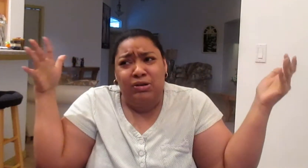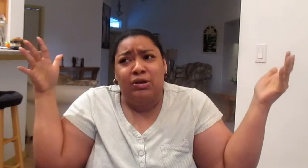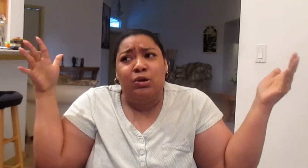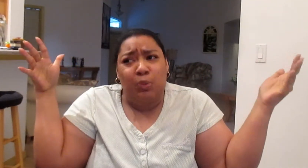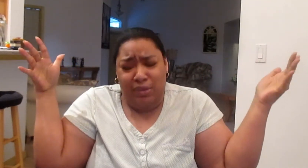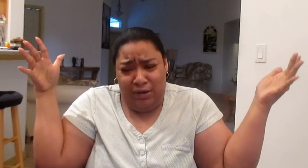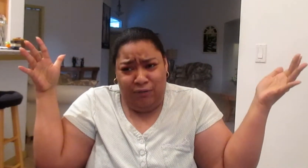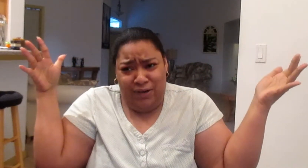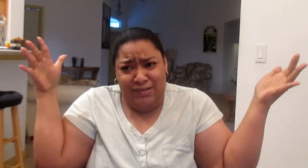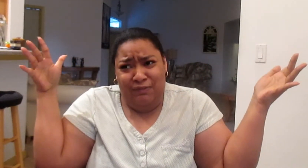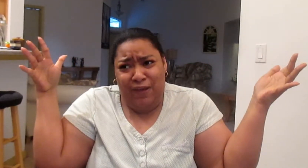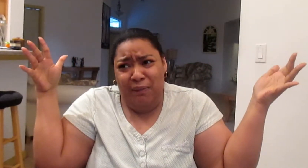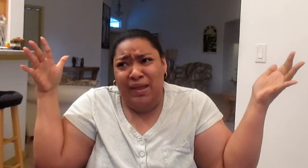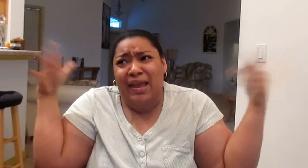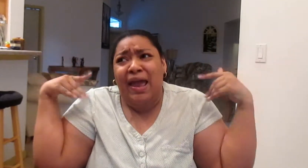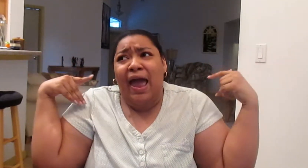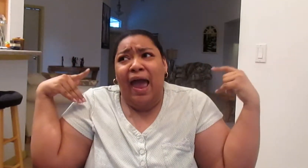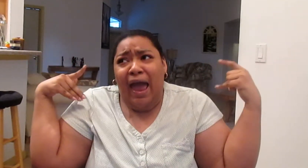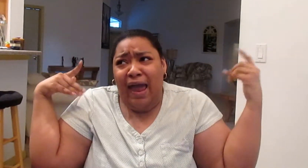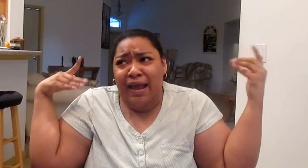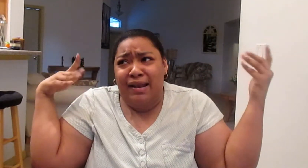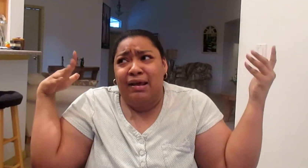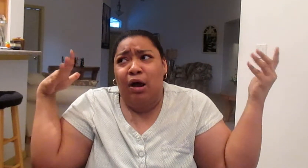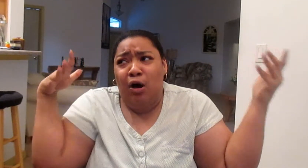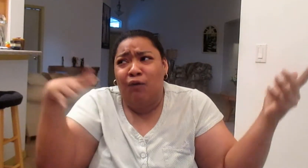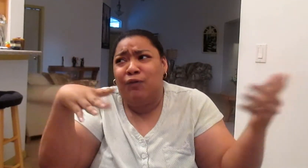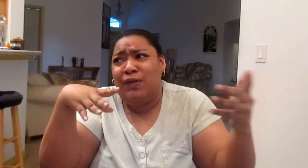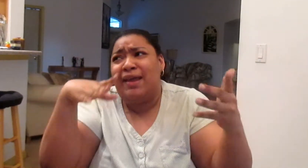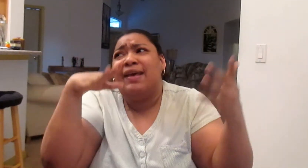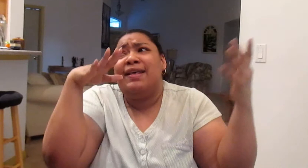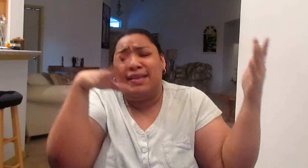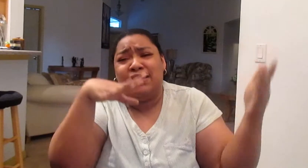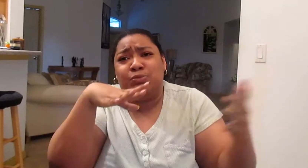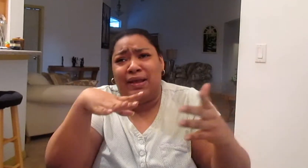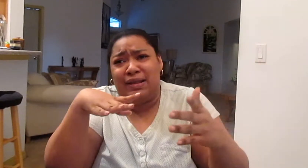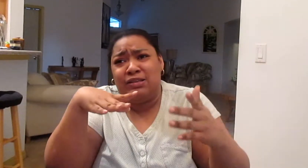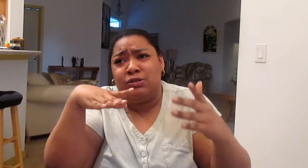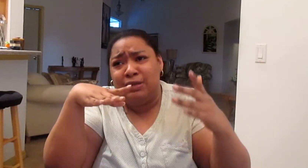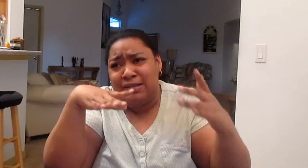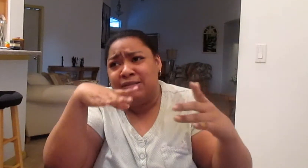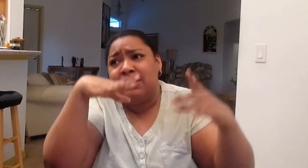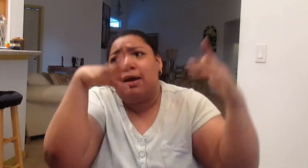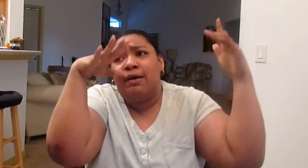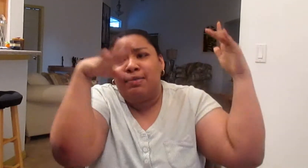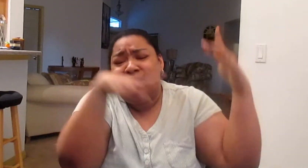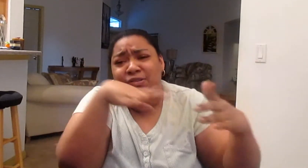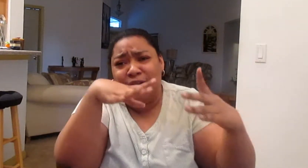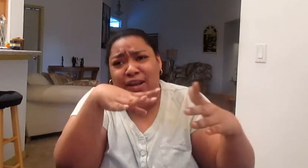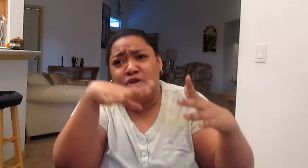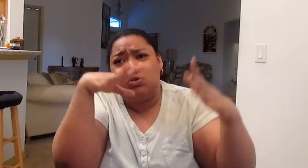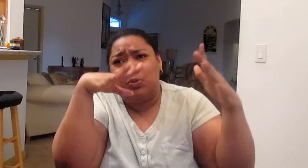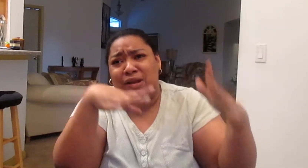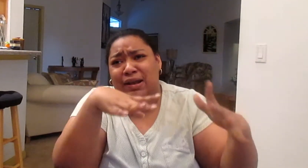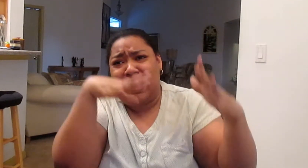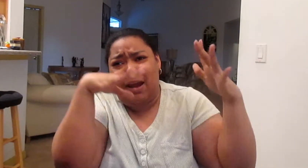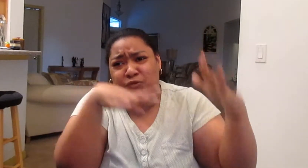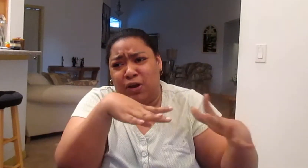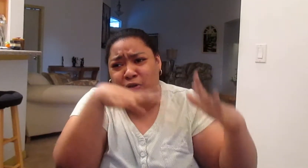with your friends and family and hopefully this playlist this these videos will be done every other